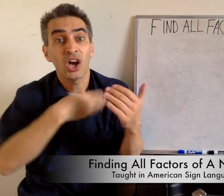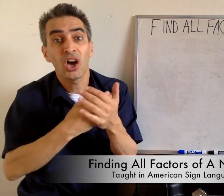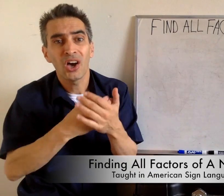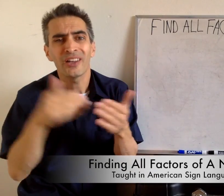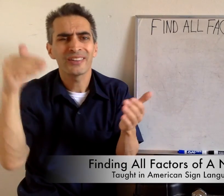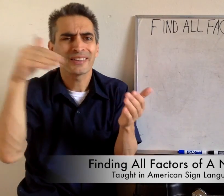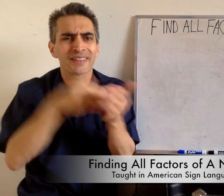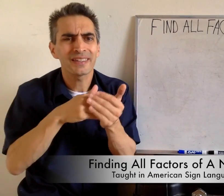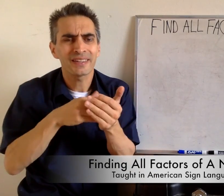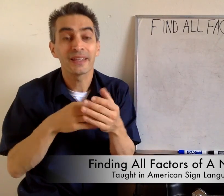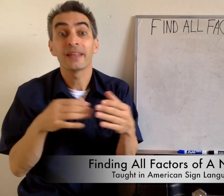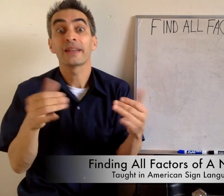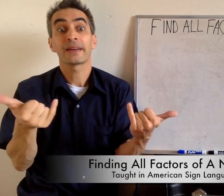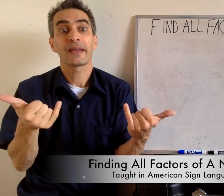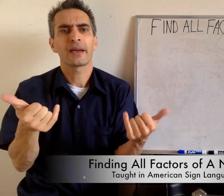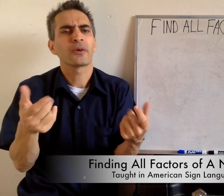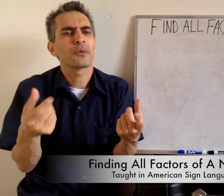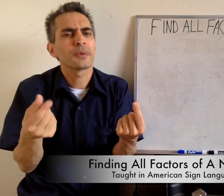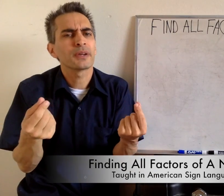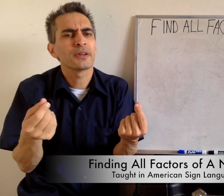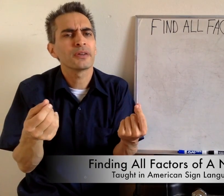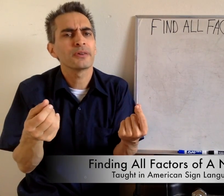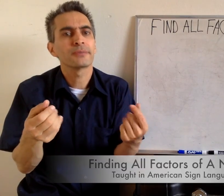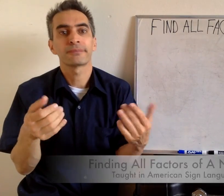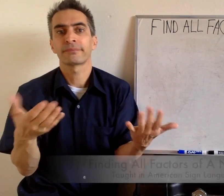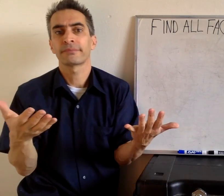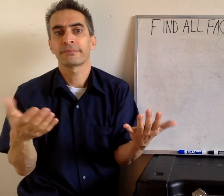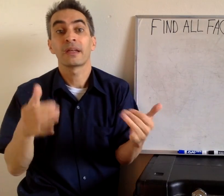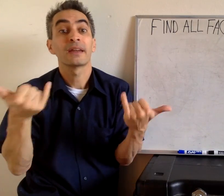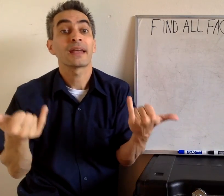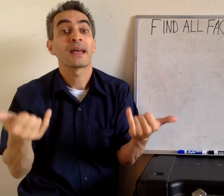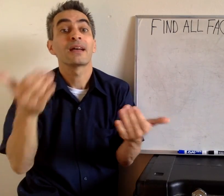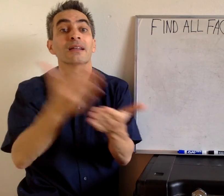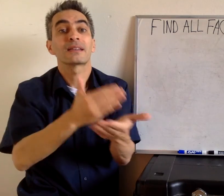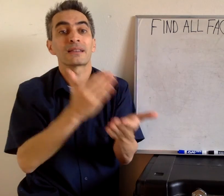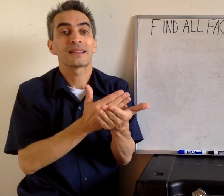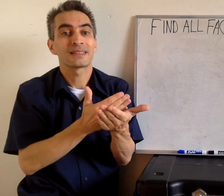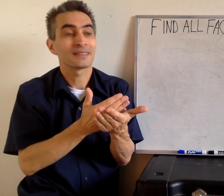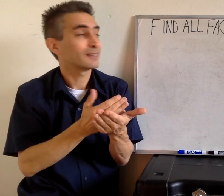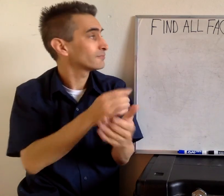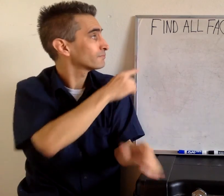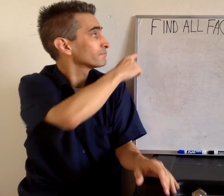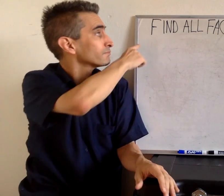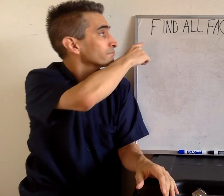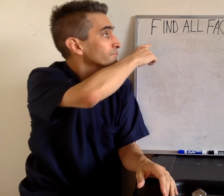Good to see all of you again. Now what are we going to do? Today's lesson,